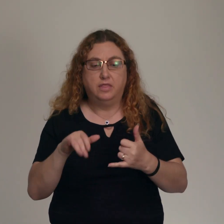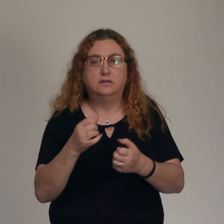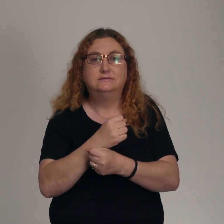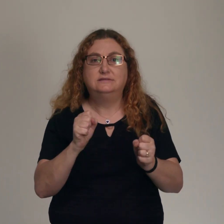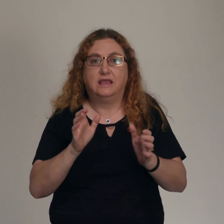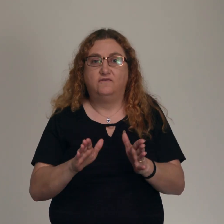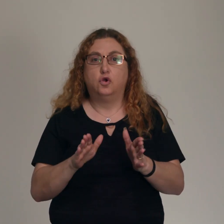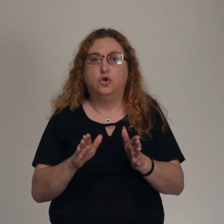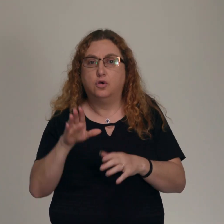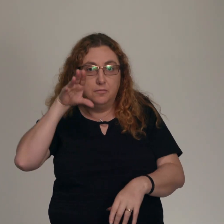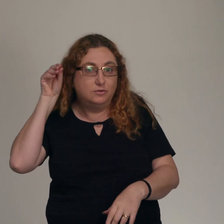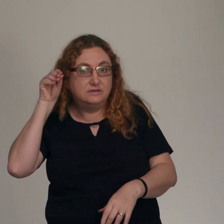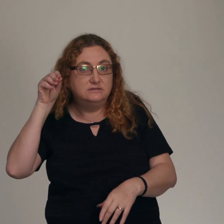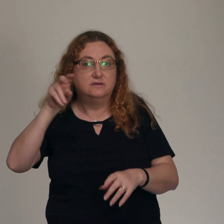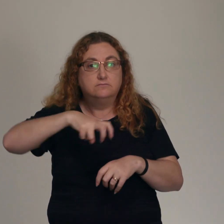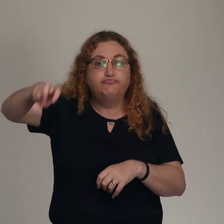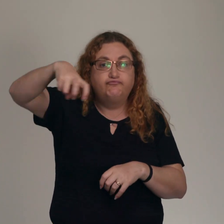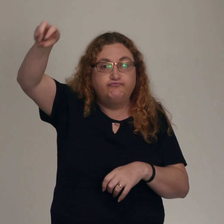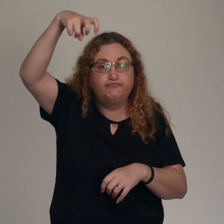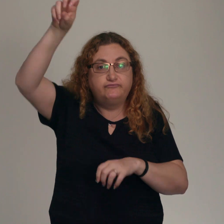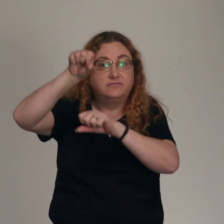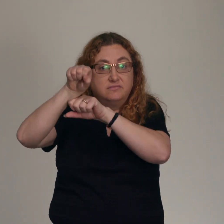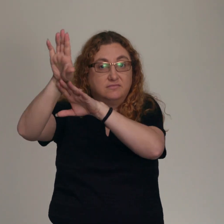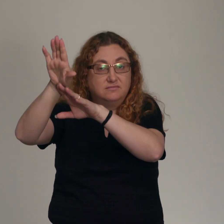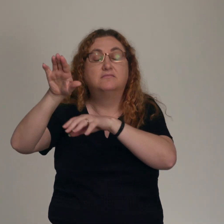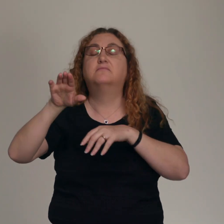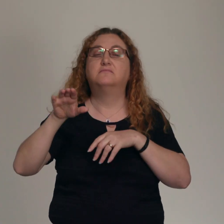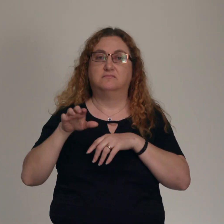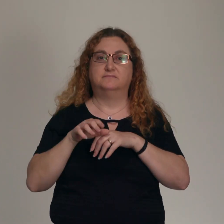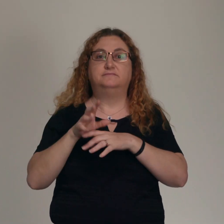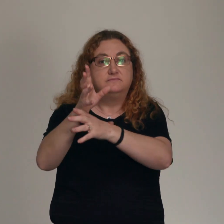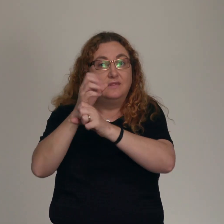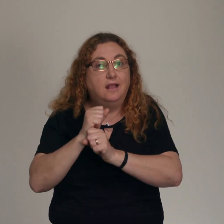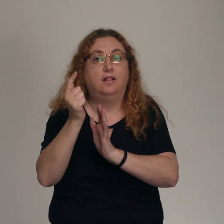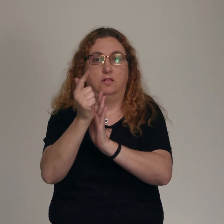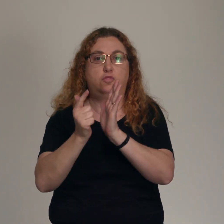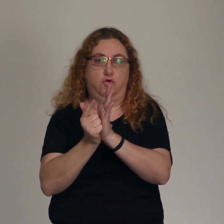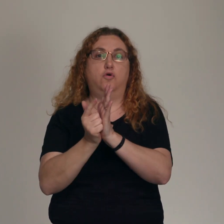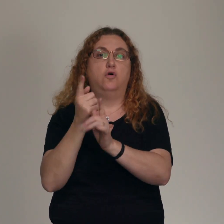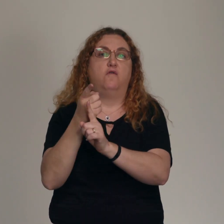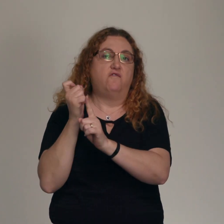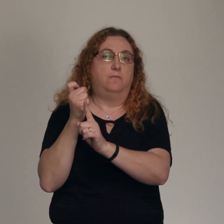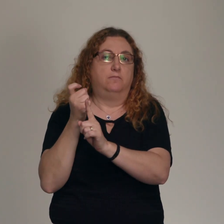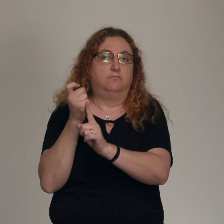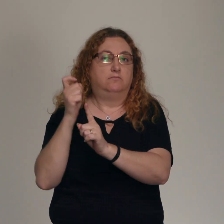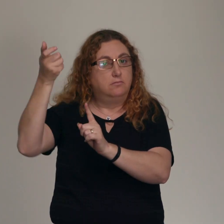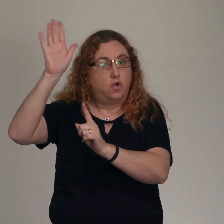receives at Mount Sinai or Mount Horeb, which it was also referred to as. He receives this law. He